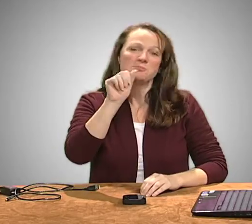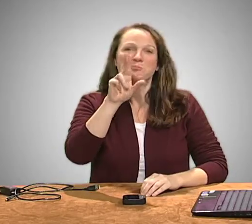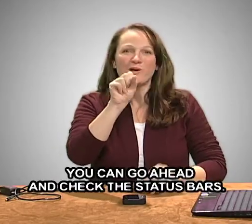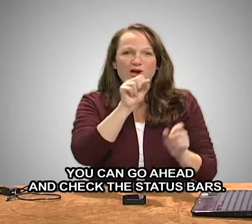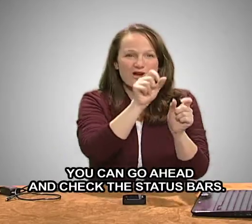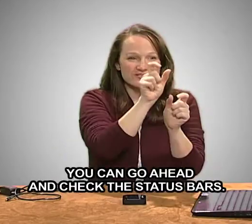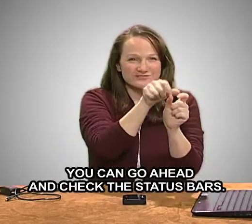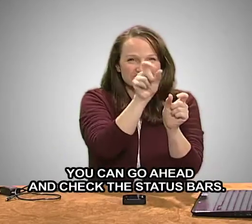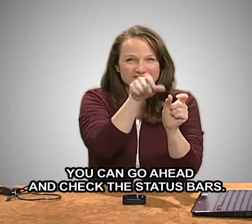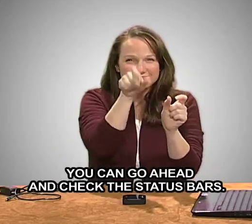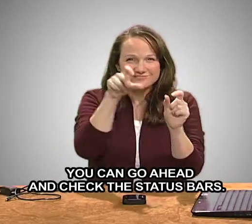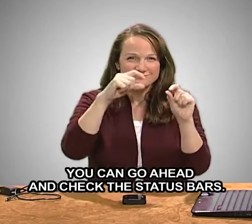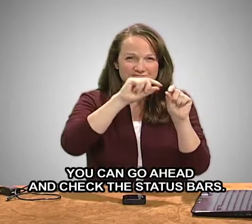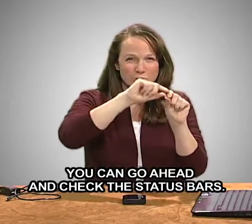You can go ahead and check the status bars.